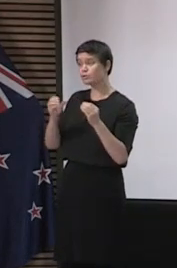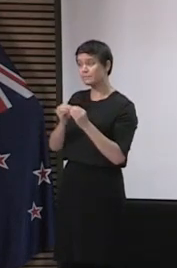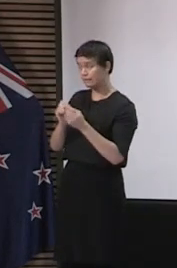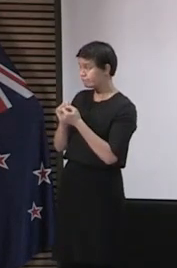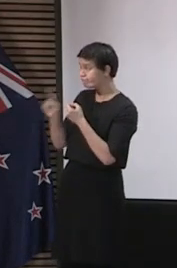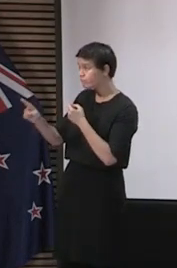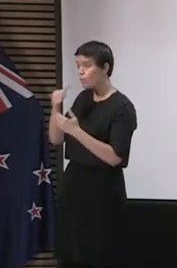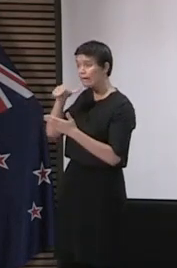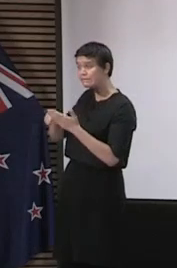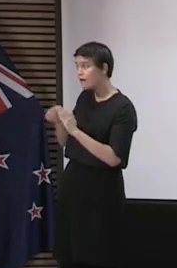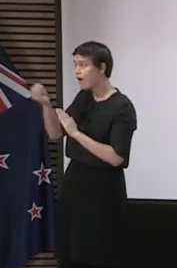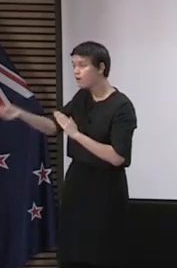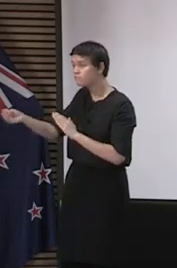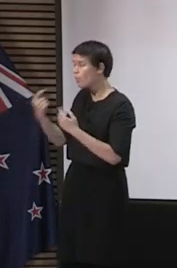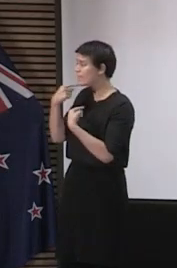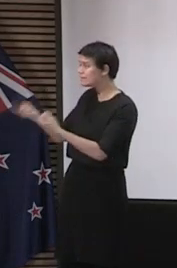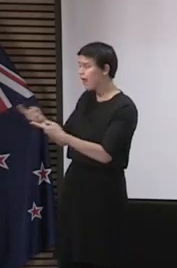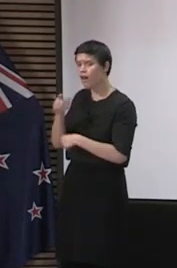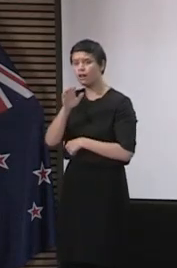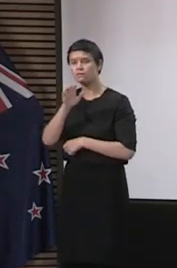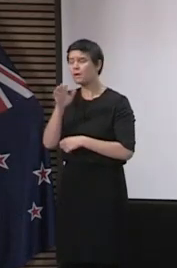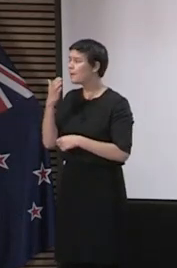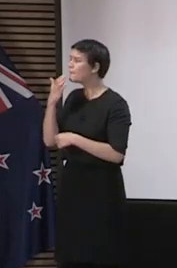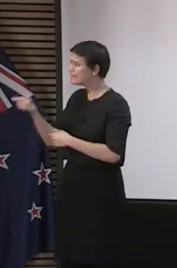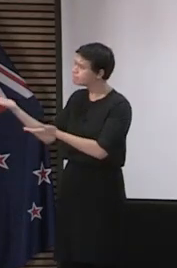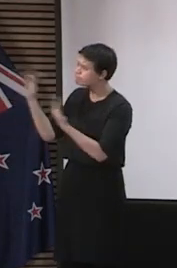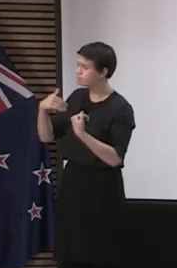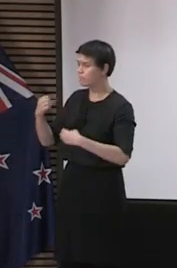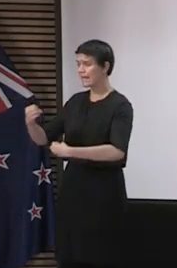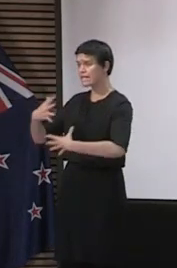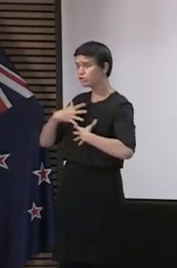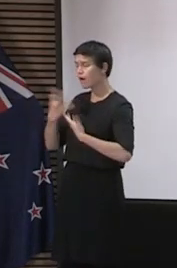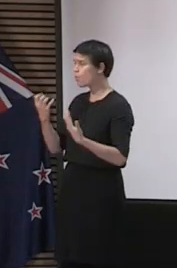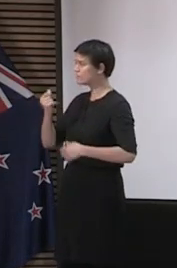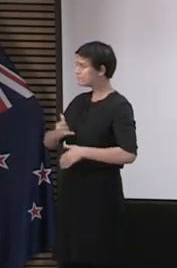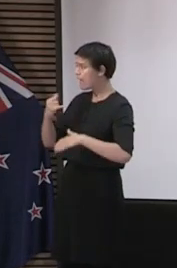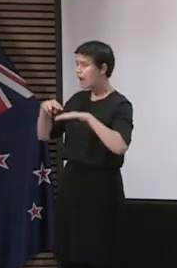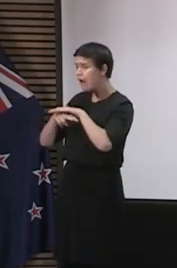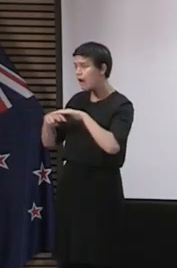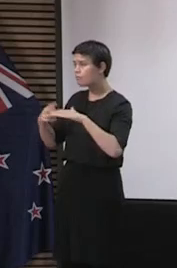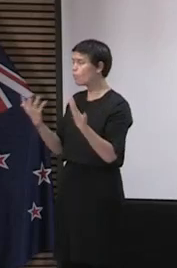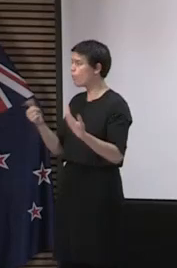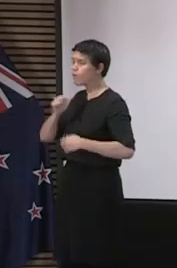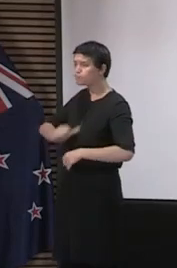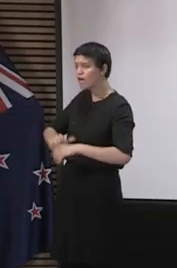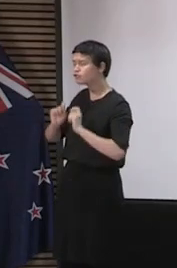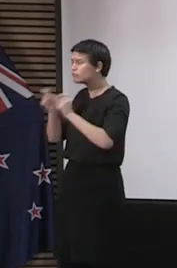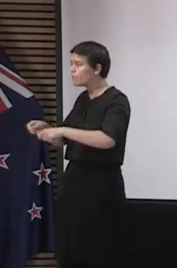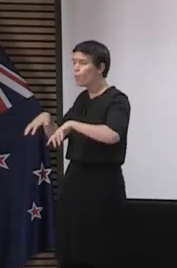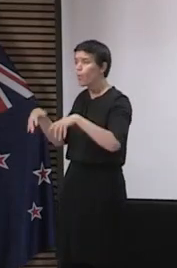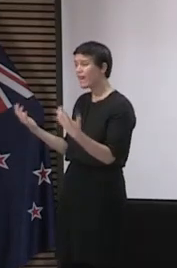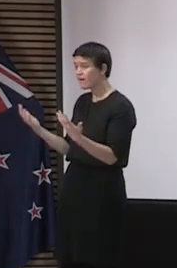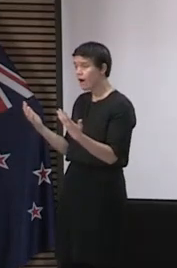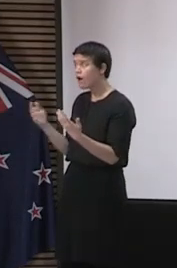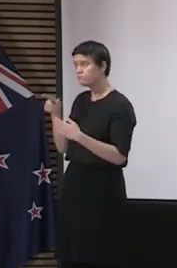please do take up that invitation we can assure you that hospitals will be operating with everyone's safety in